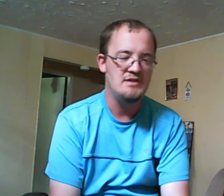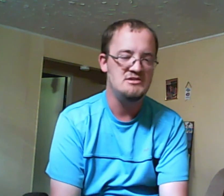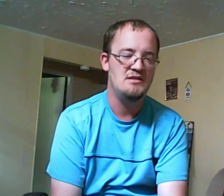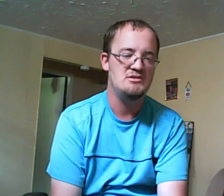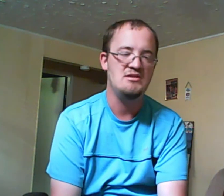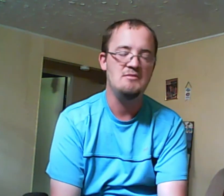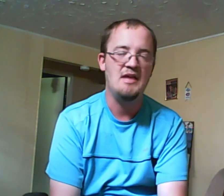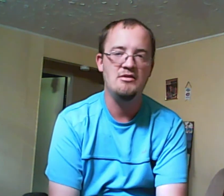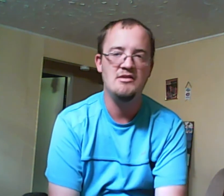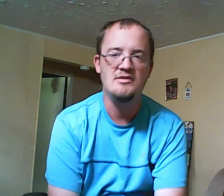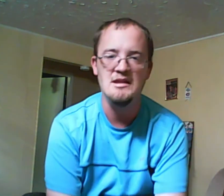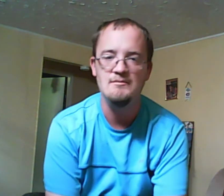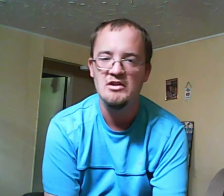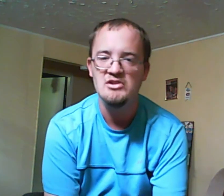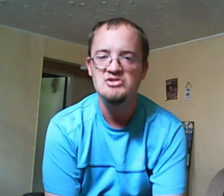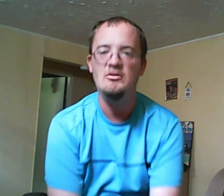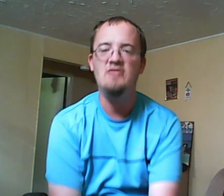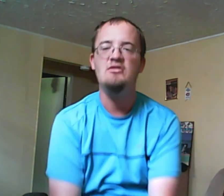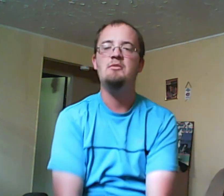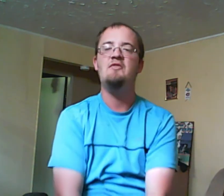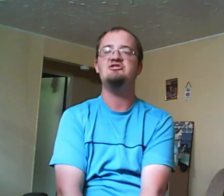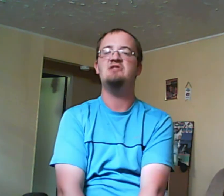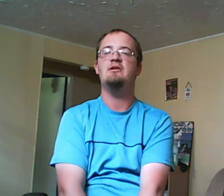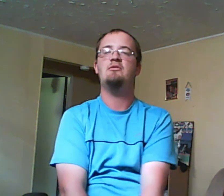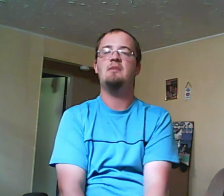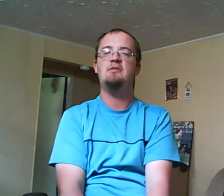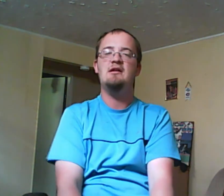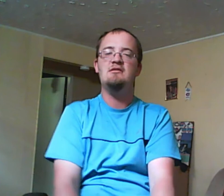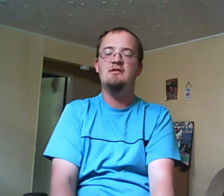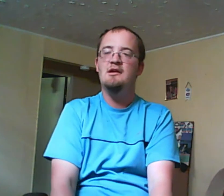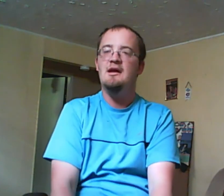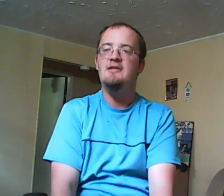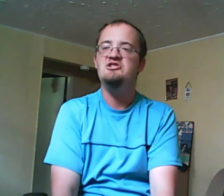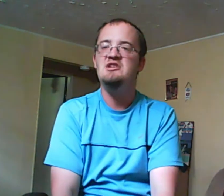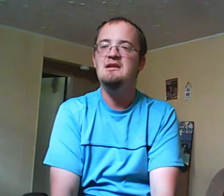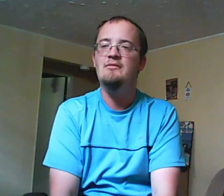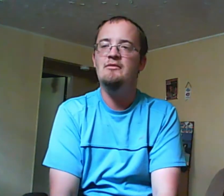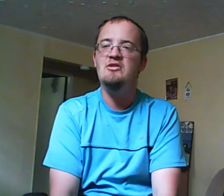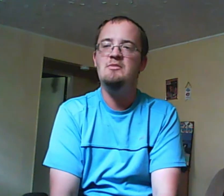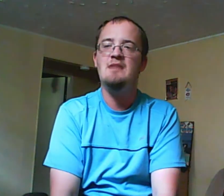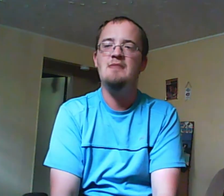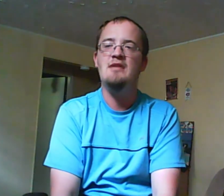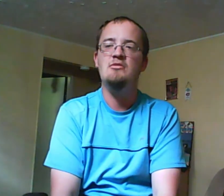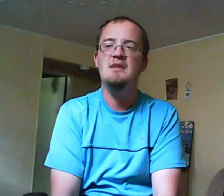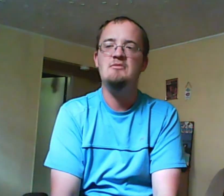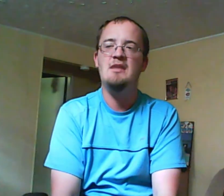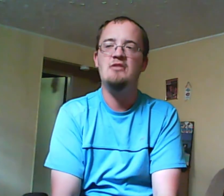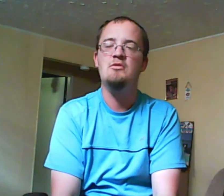in Miles's skin she wants to go to professional her mom agrees and then she wants to protect Miles so much when Miles smokes weeds and